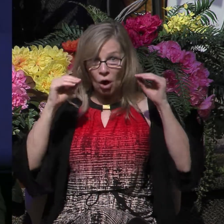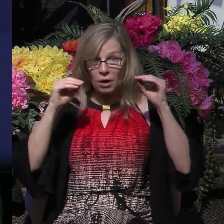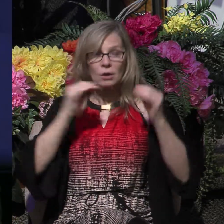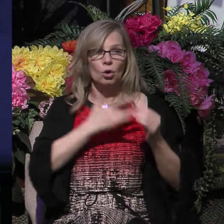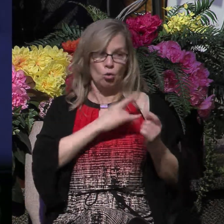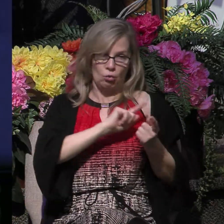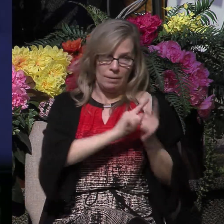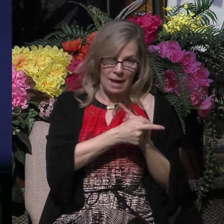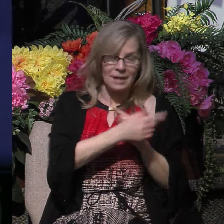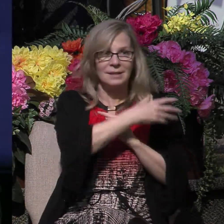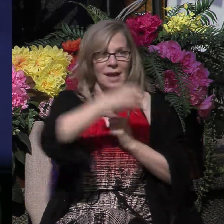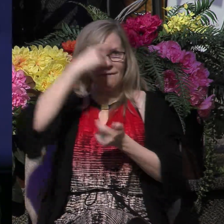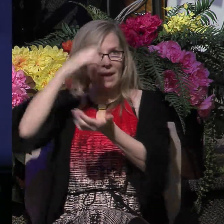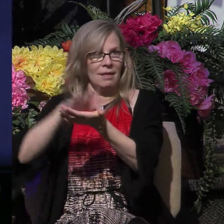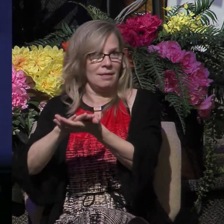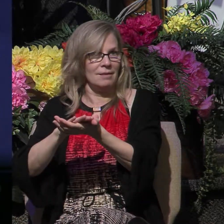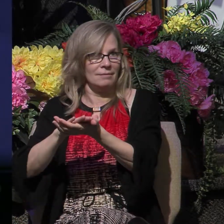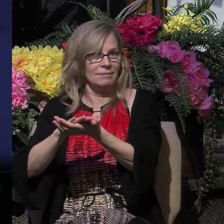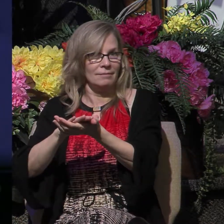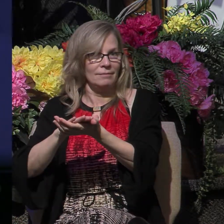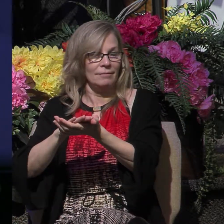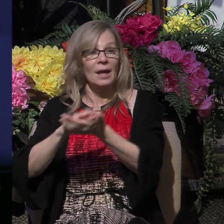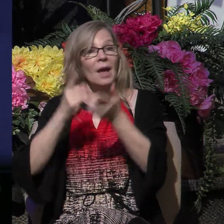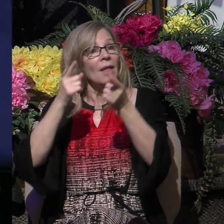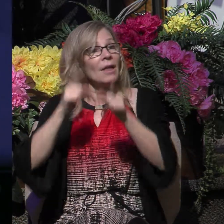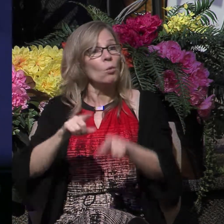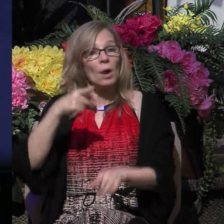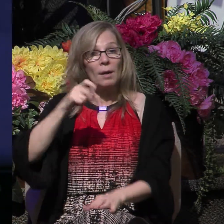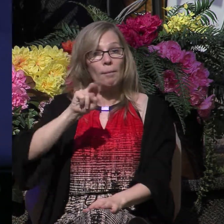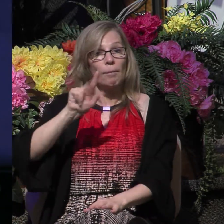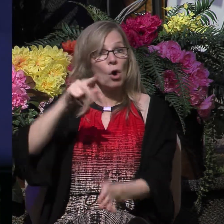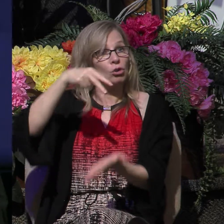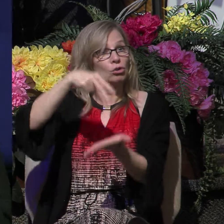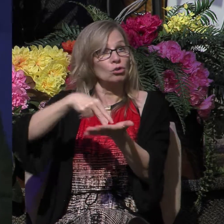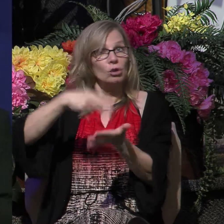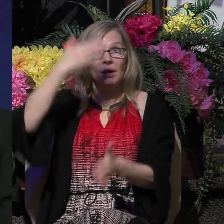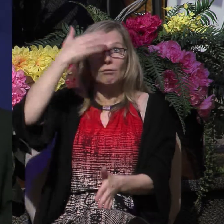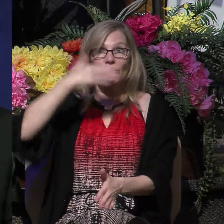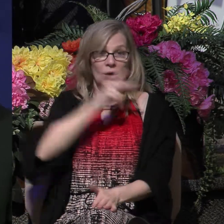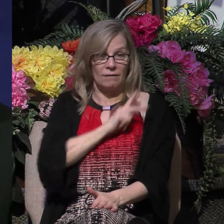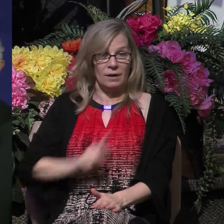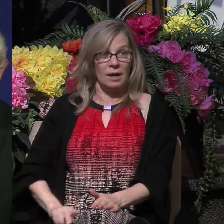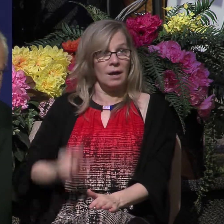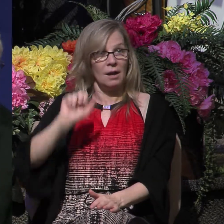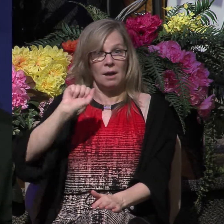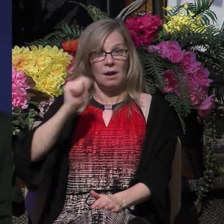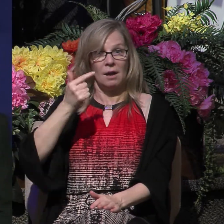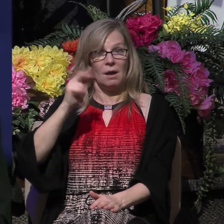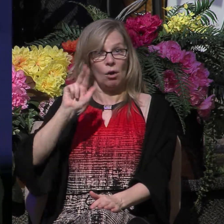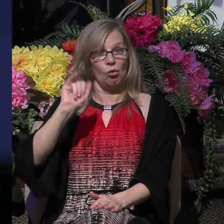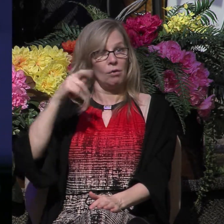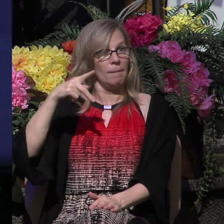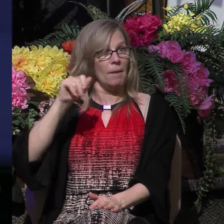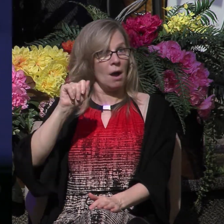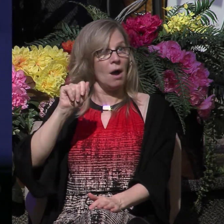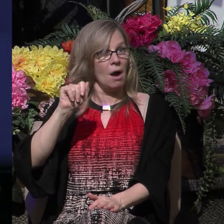And when Paul stood before King Agrippa and gave a defense of himself when he was in Caesarea, he